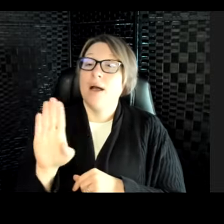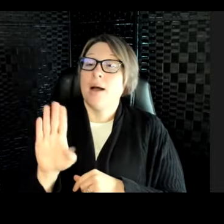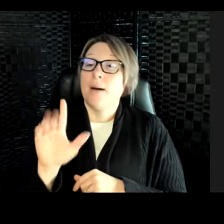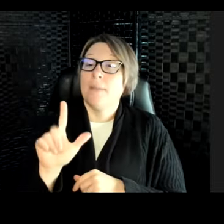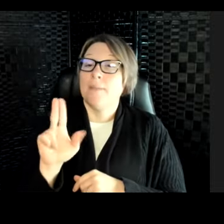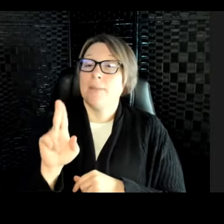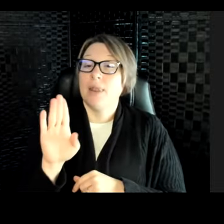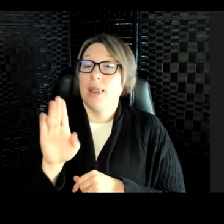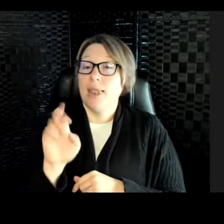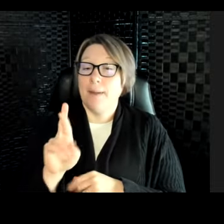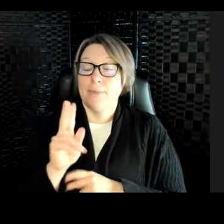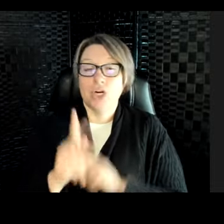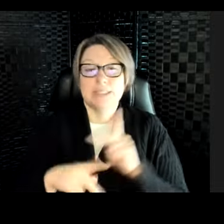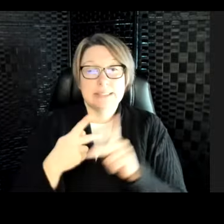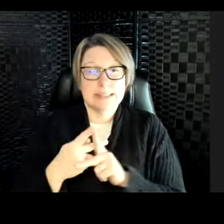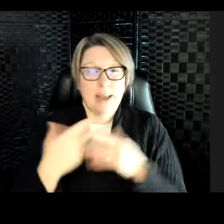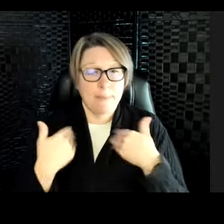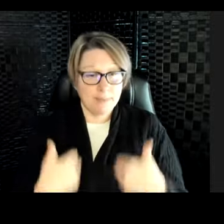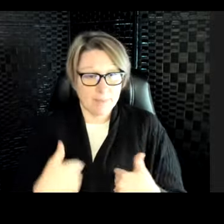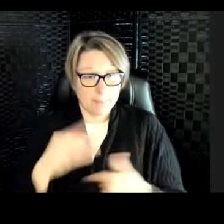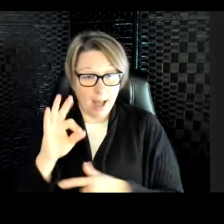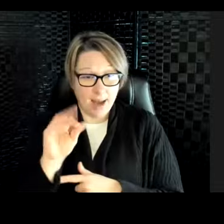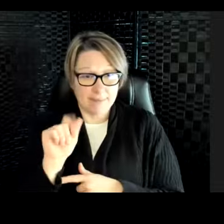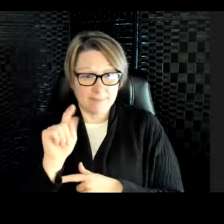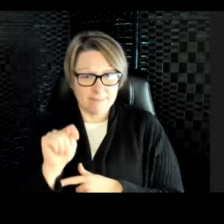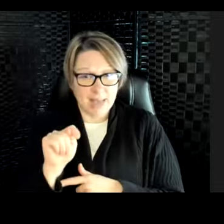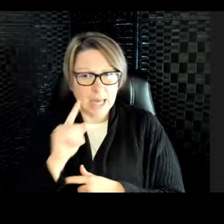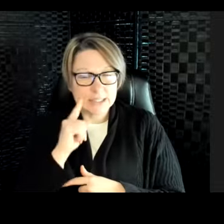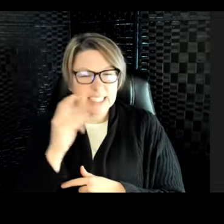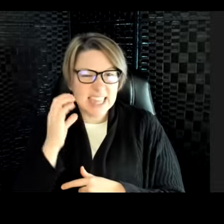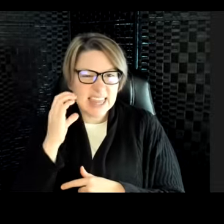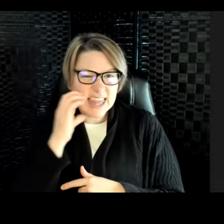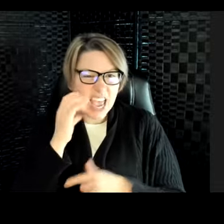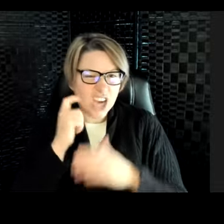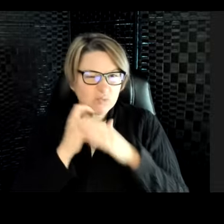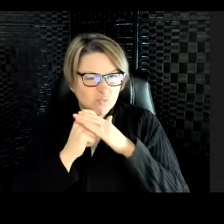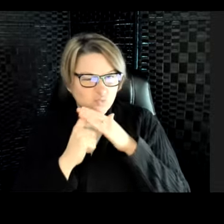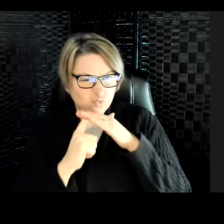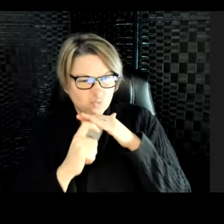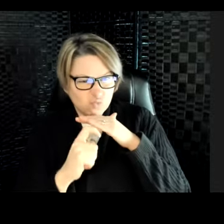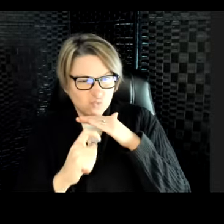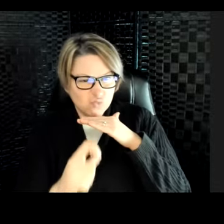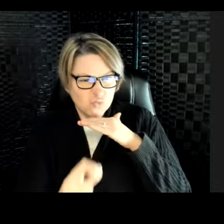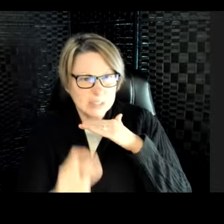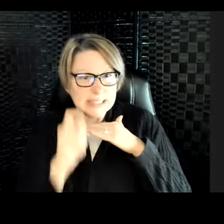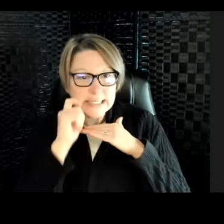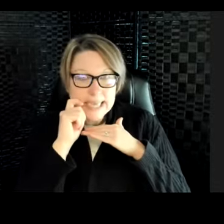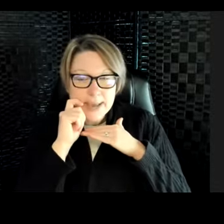fat, and it's a layer of thick fat underneath their skin. And that's going to create